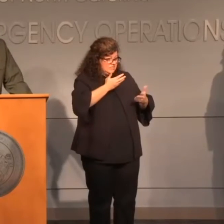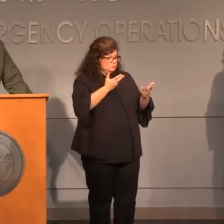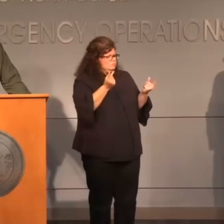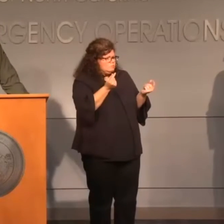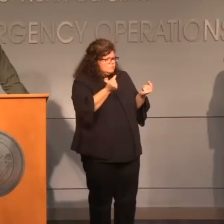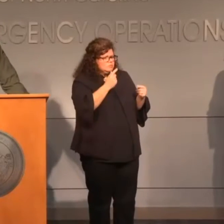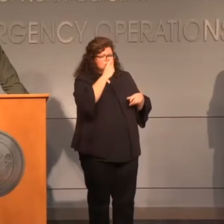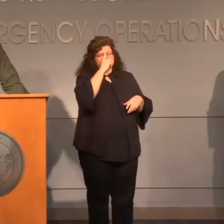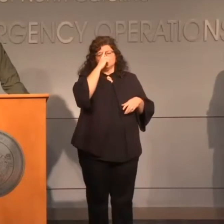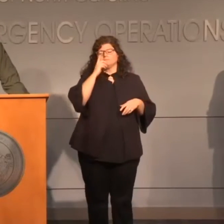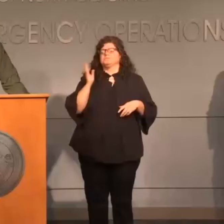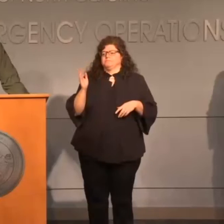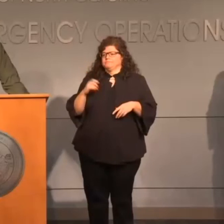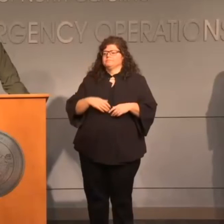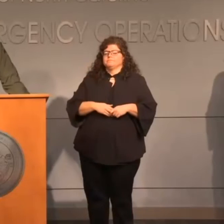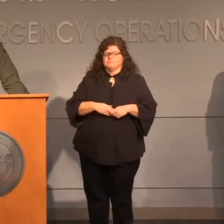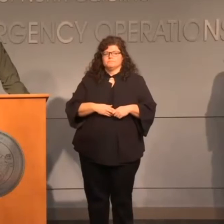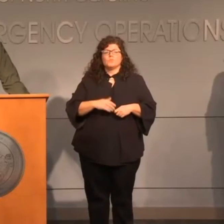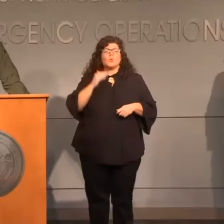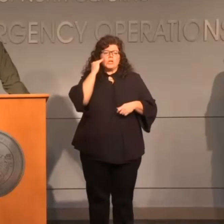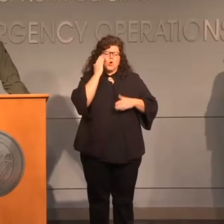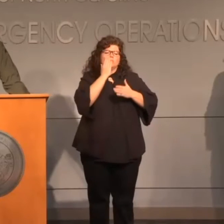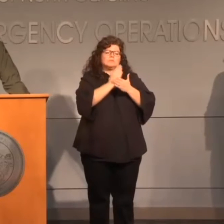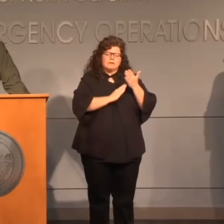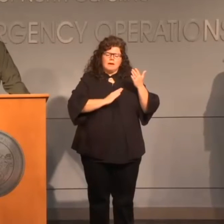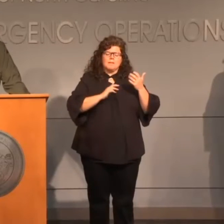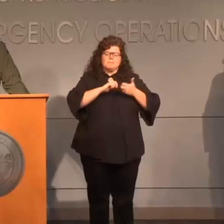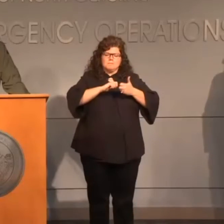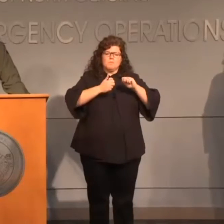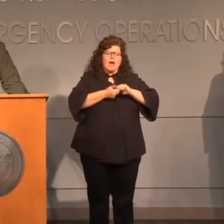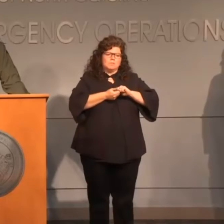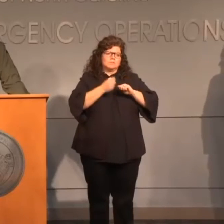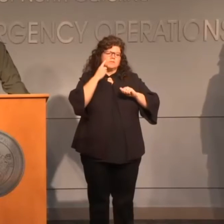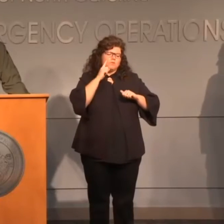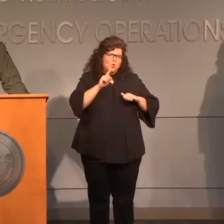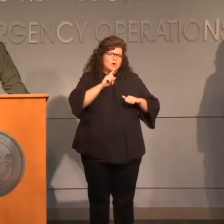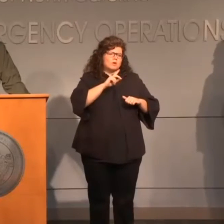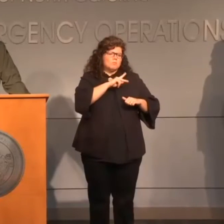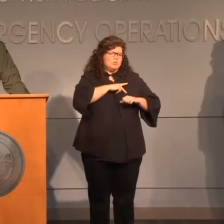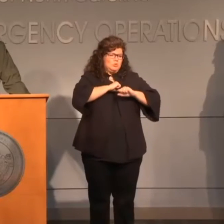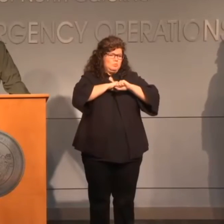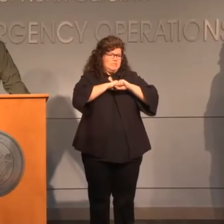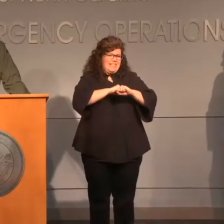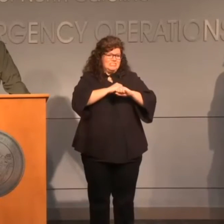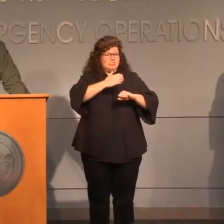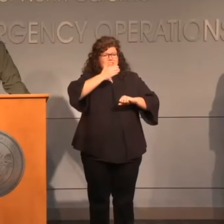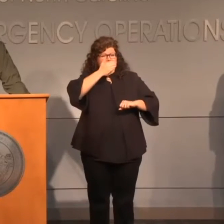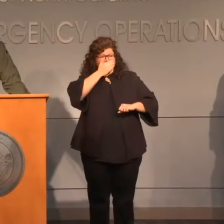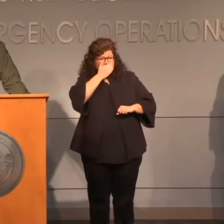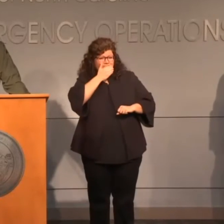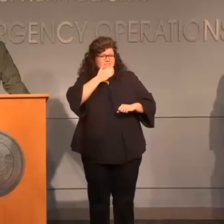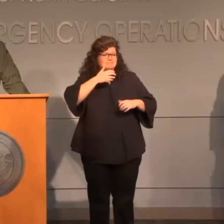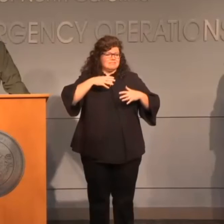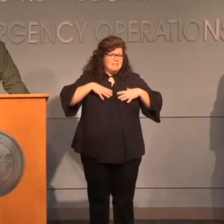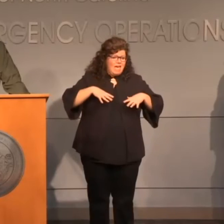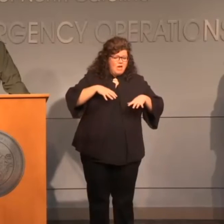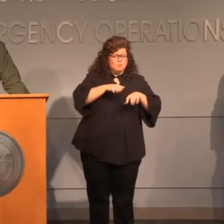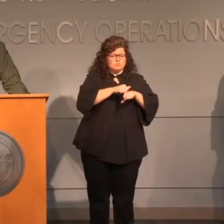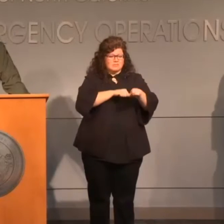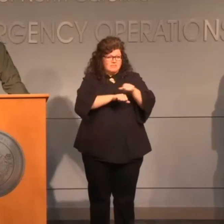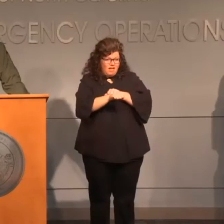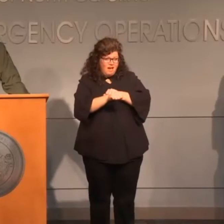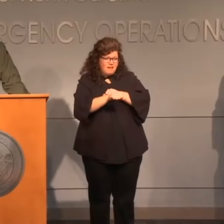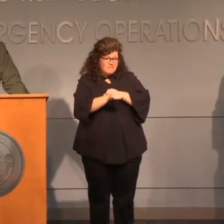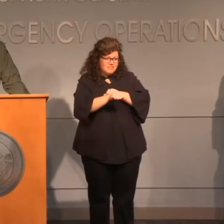do know that there are some issues in the supply chain for personal protective equipment. We're working, you know,